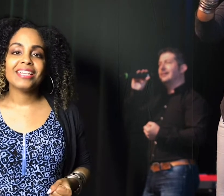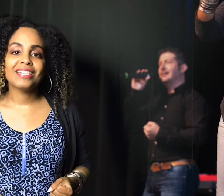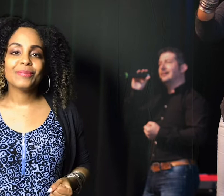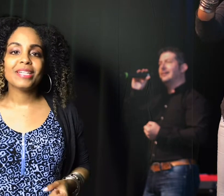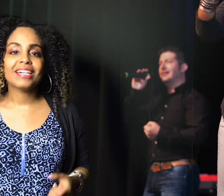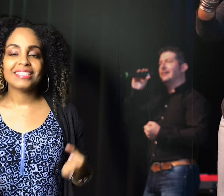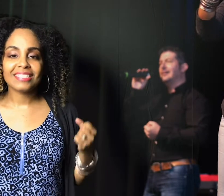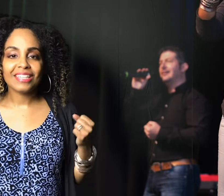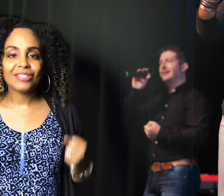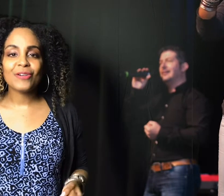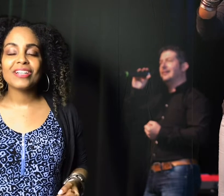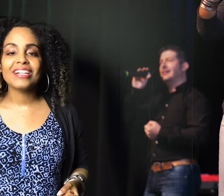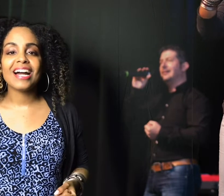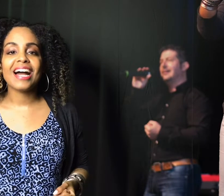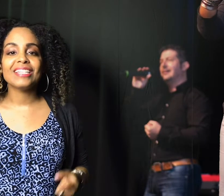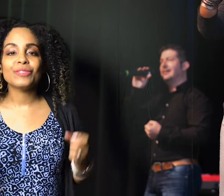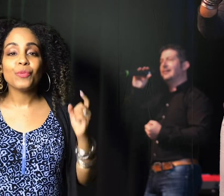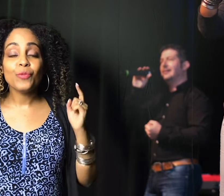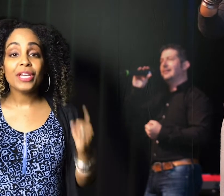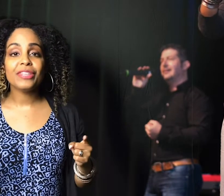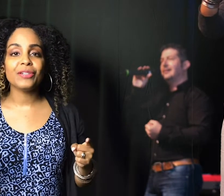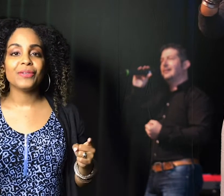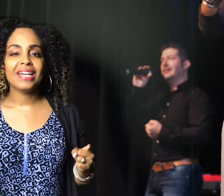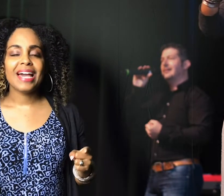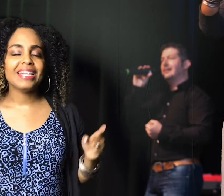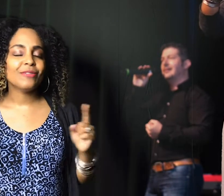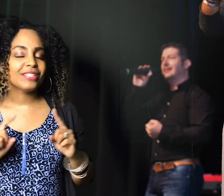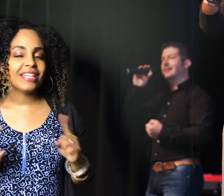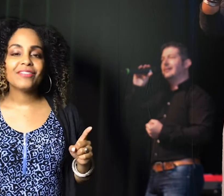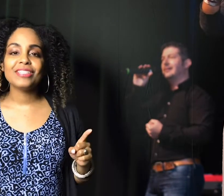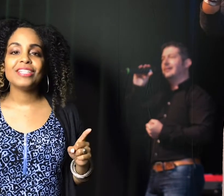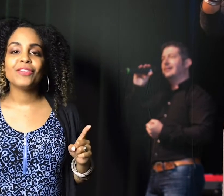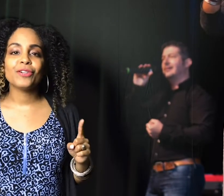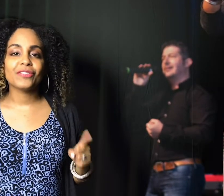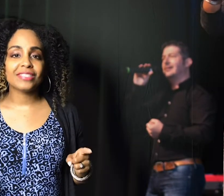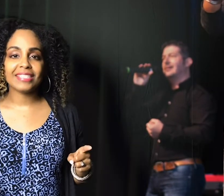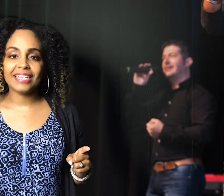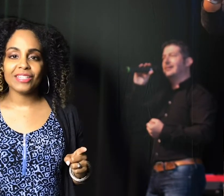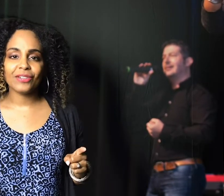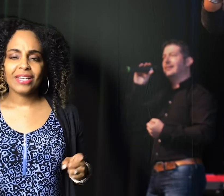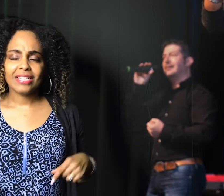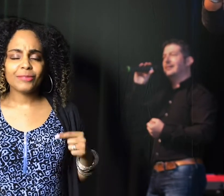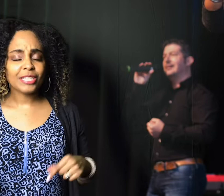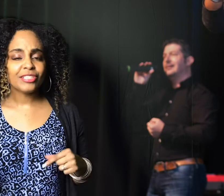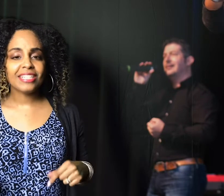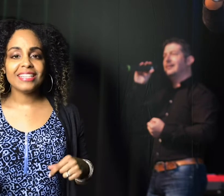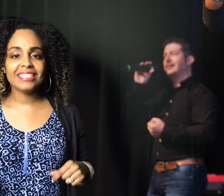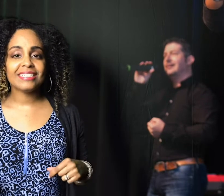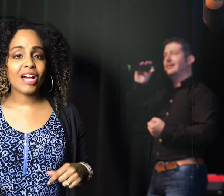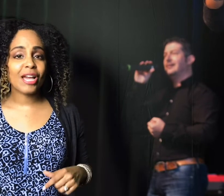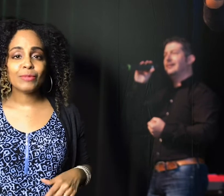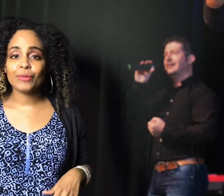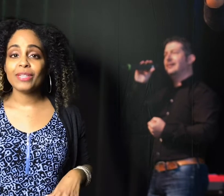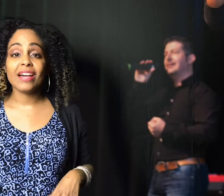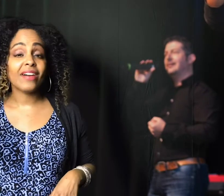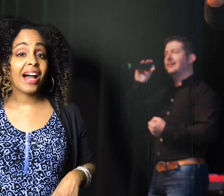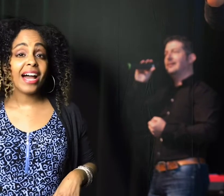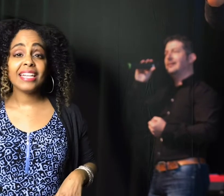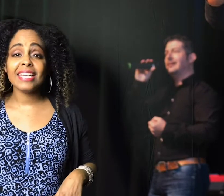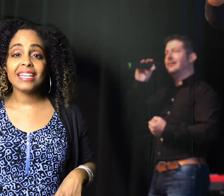because the Lord our God is with you and he will never leave you or forsake you. Especially in these times when we have high days